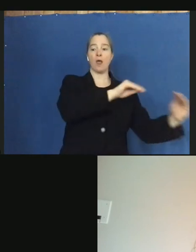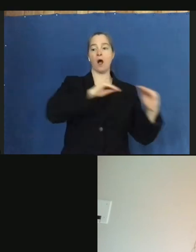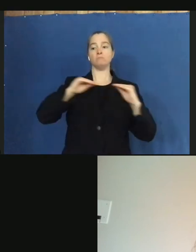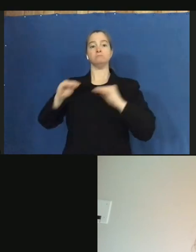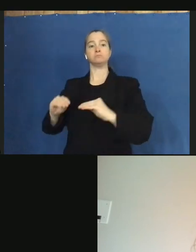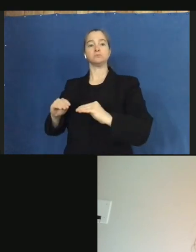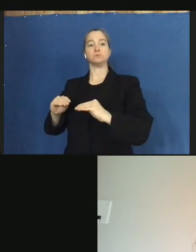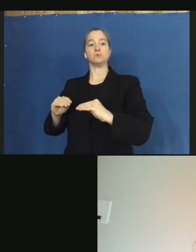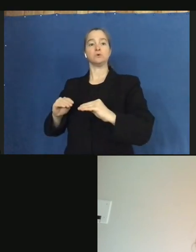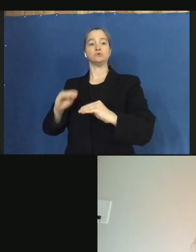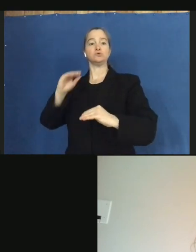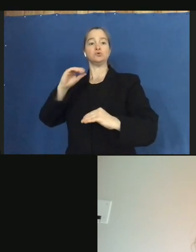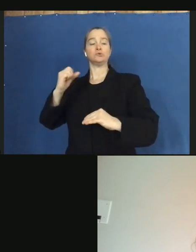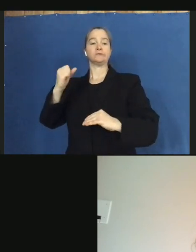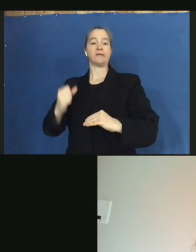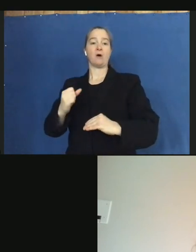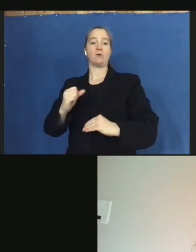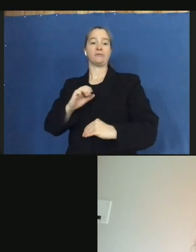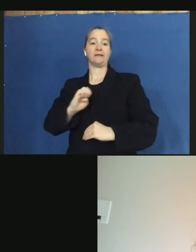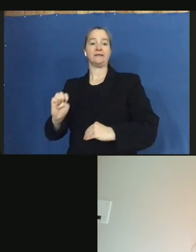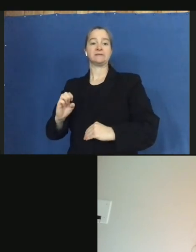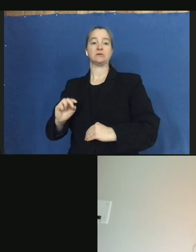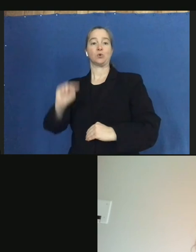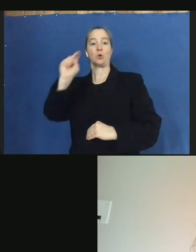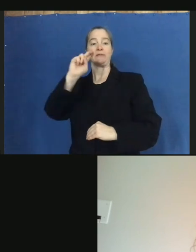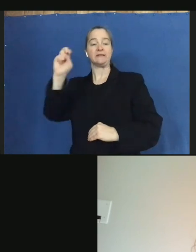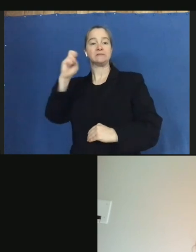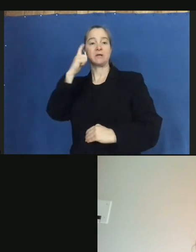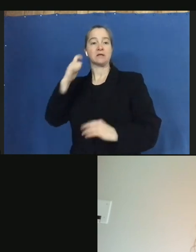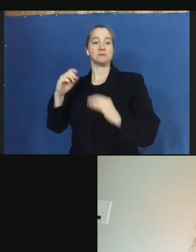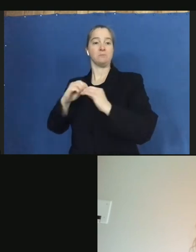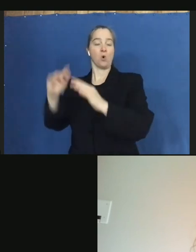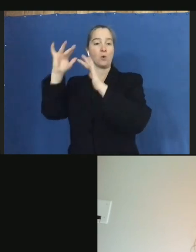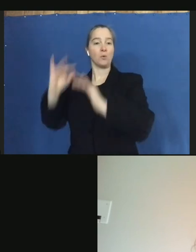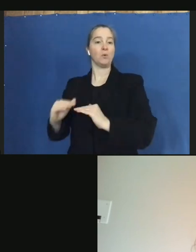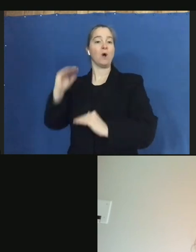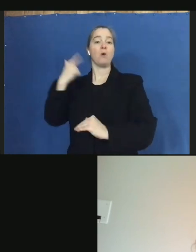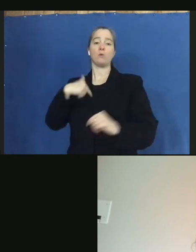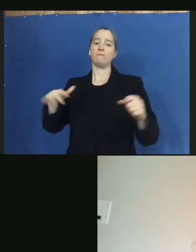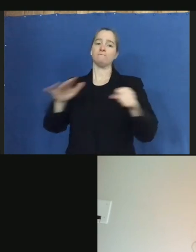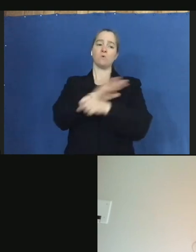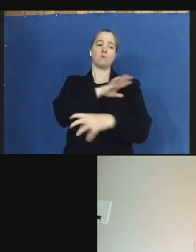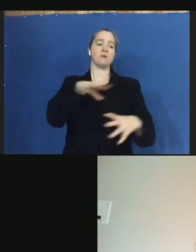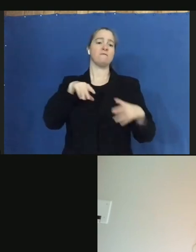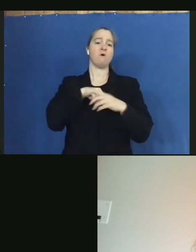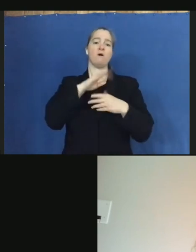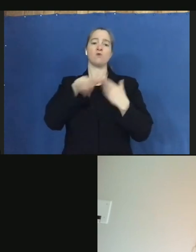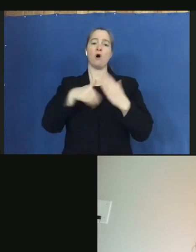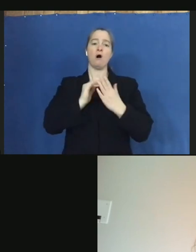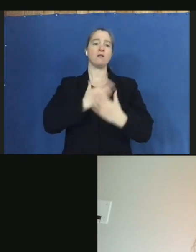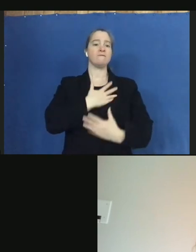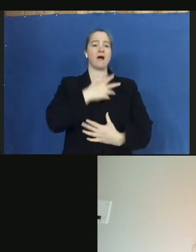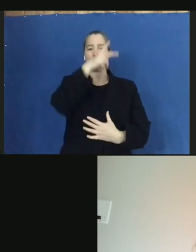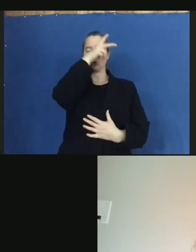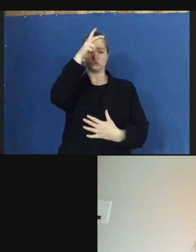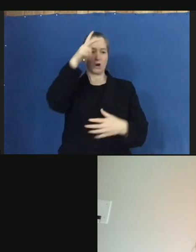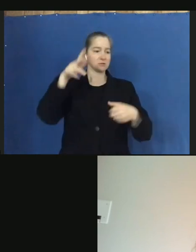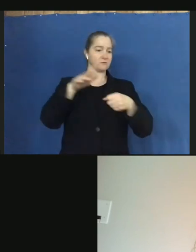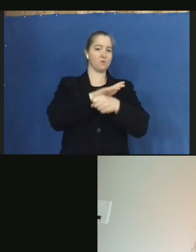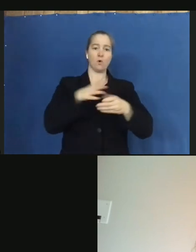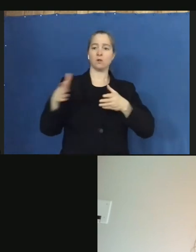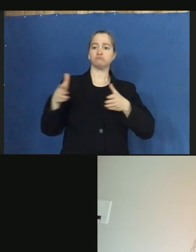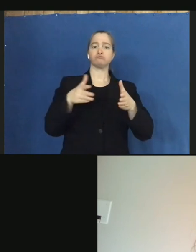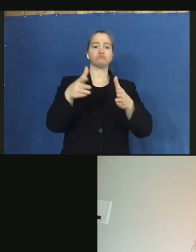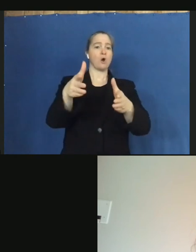can to address this. But that being said, we are fully engaged. So we have all our trucks fully, all our routes covered,